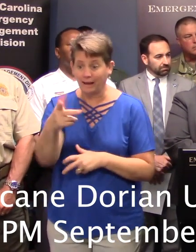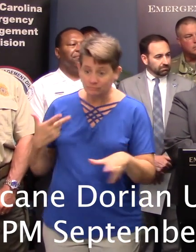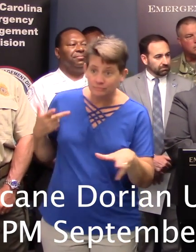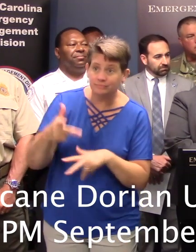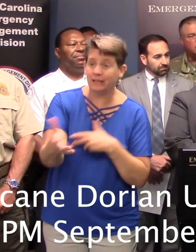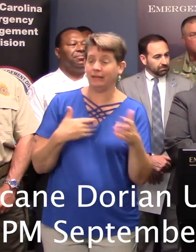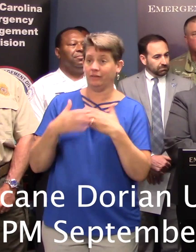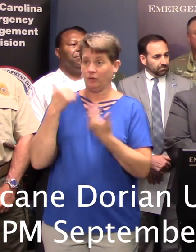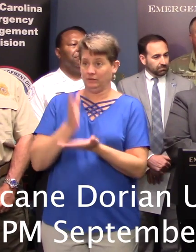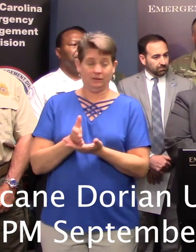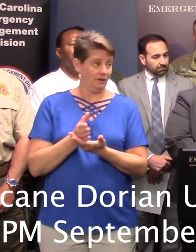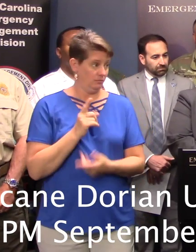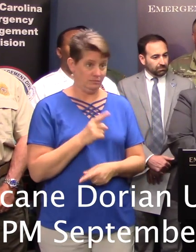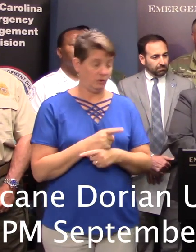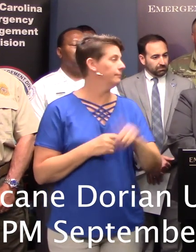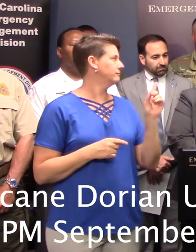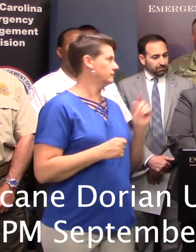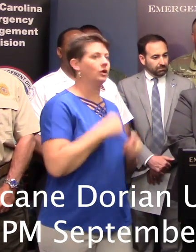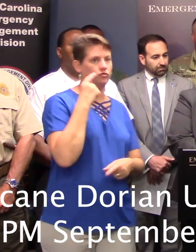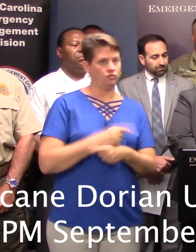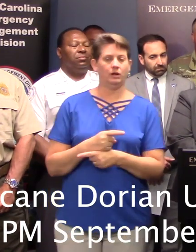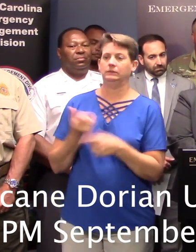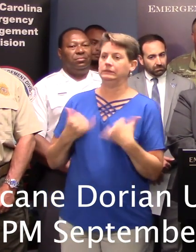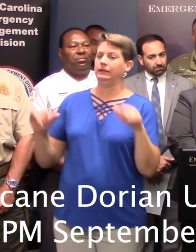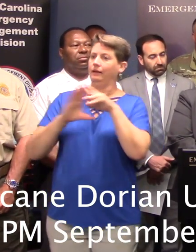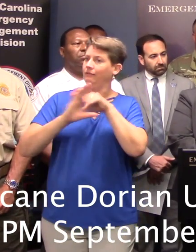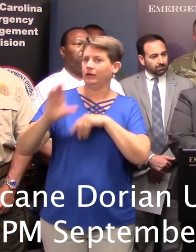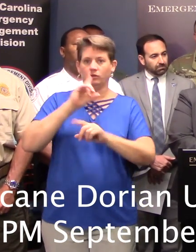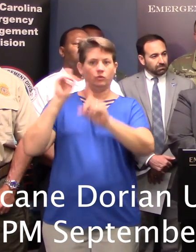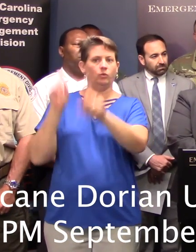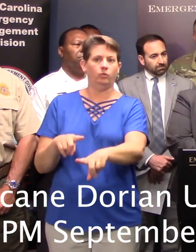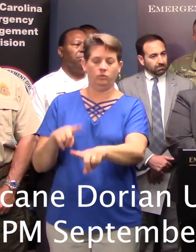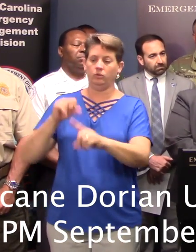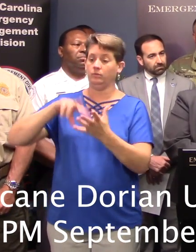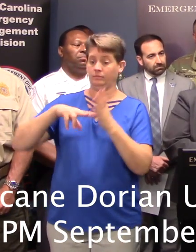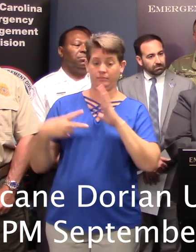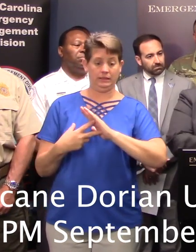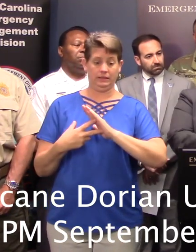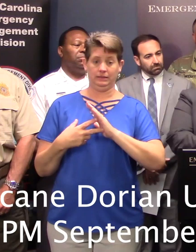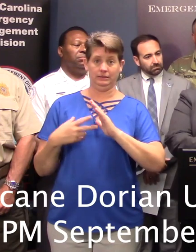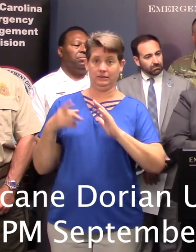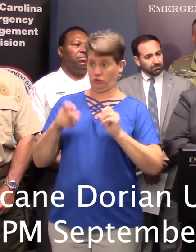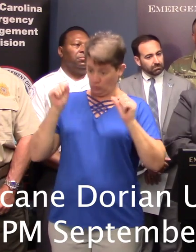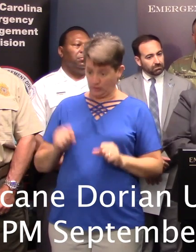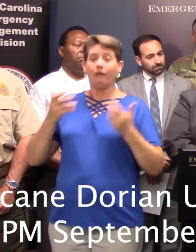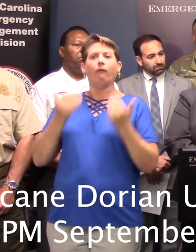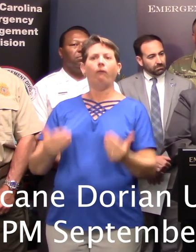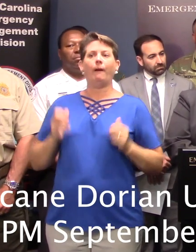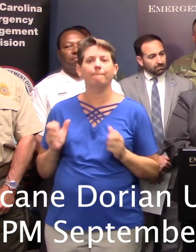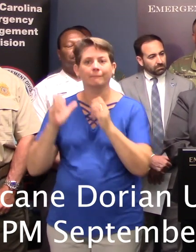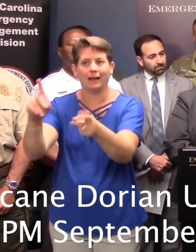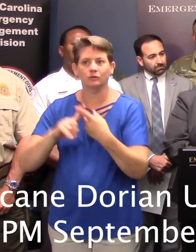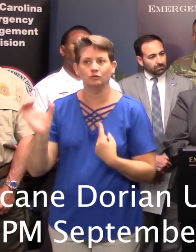it's been lifted. Correct. We're still under an evacuation order, so obviously we don't want people traveling into